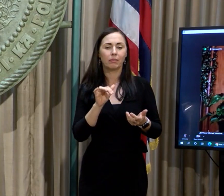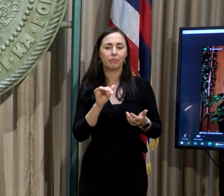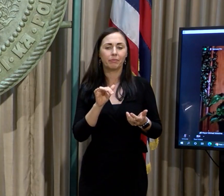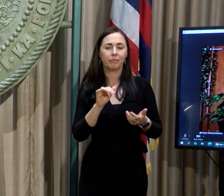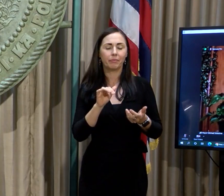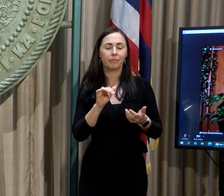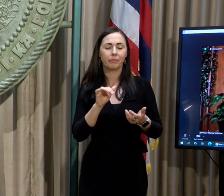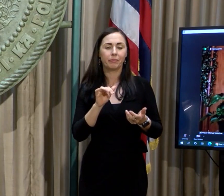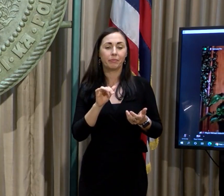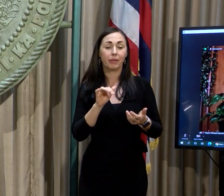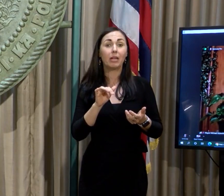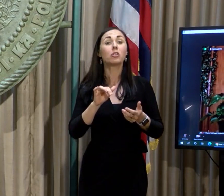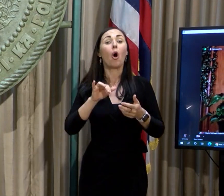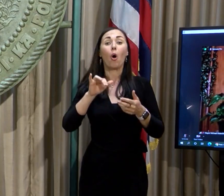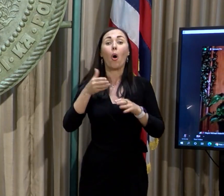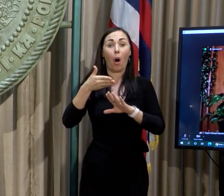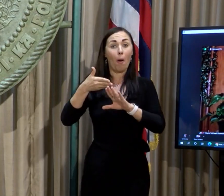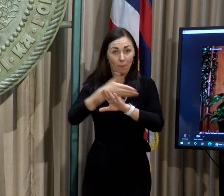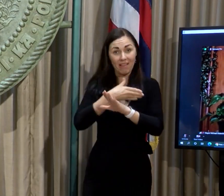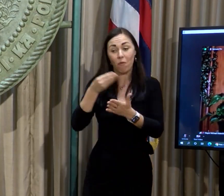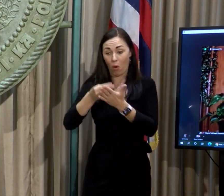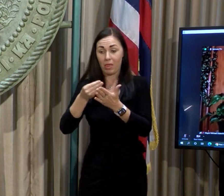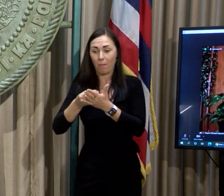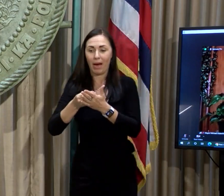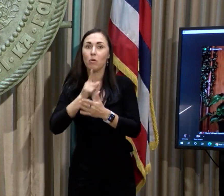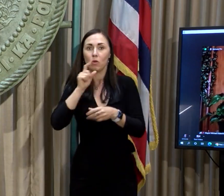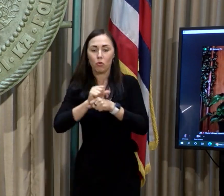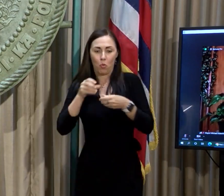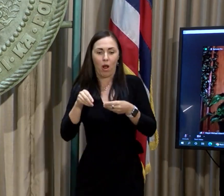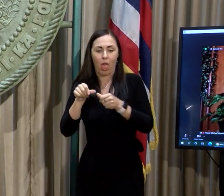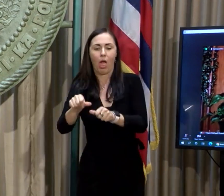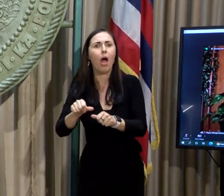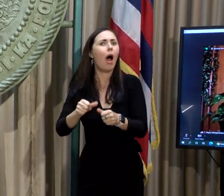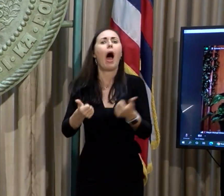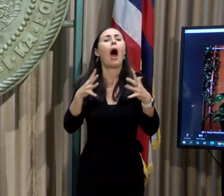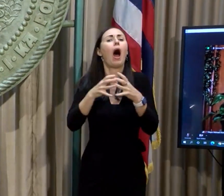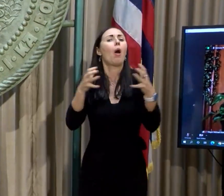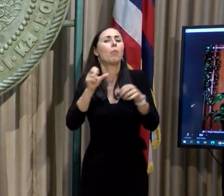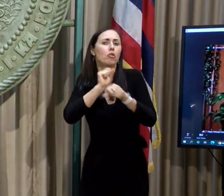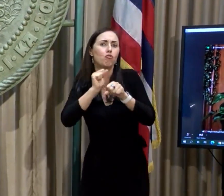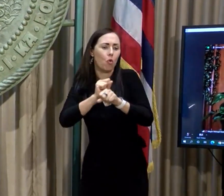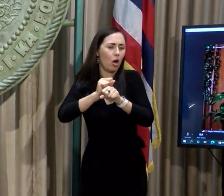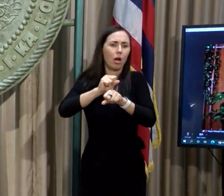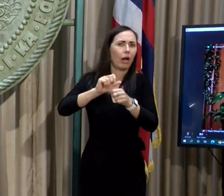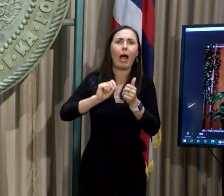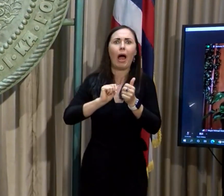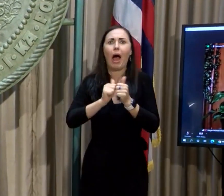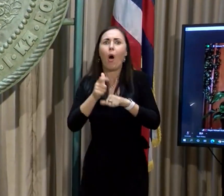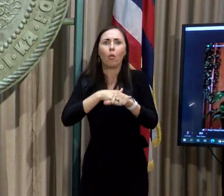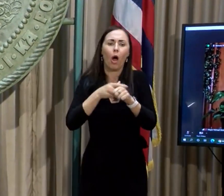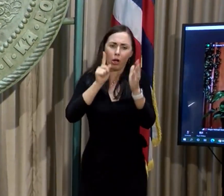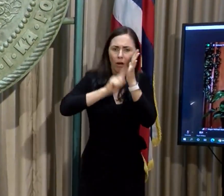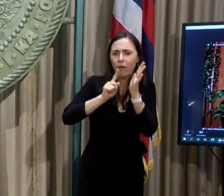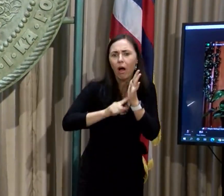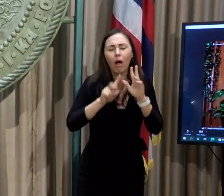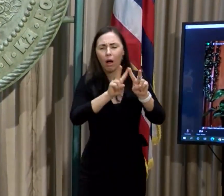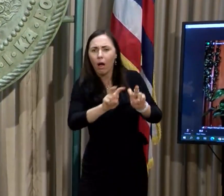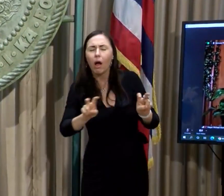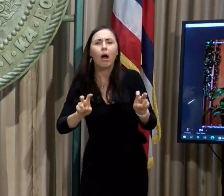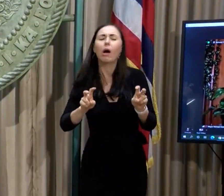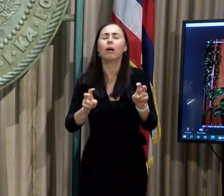spending the money happens? You know, how far off is actual spending? I don't